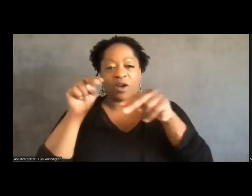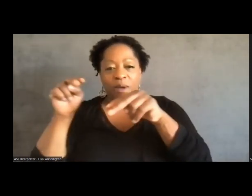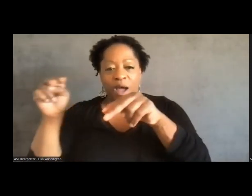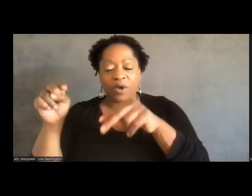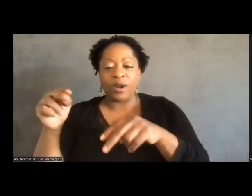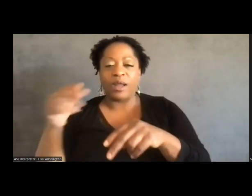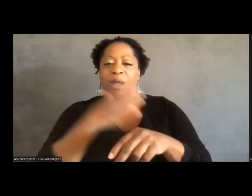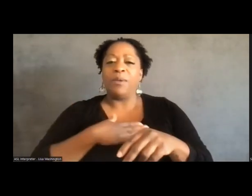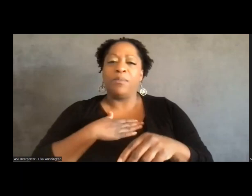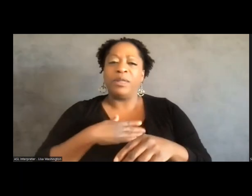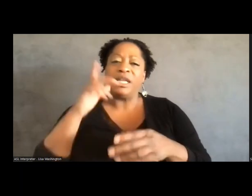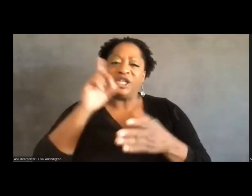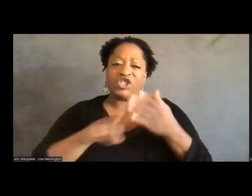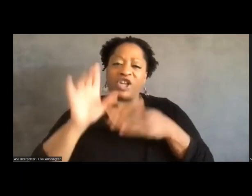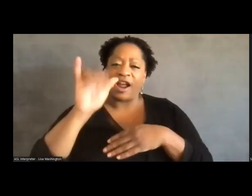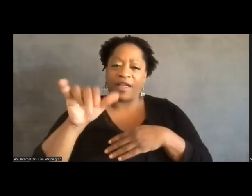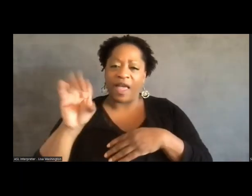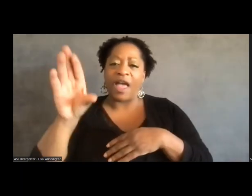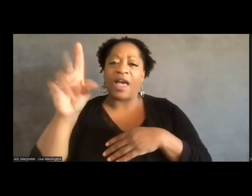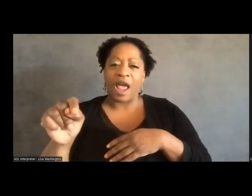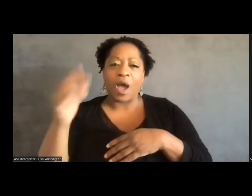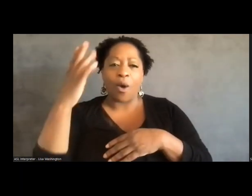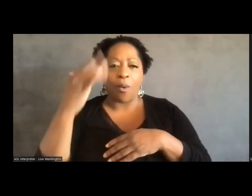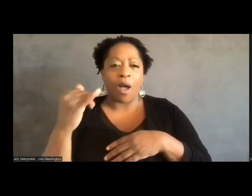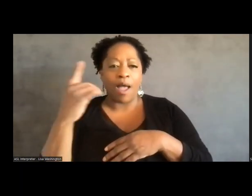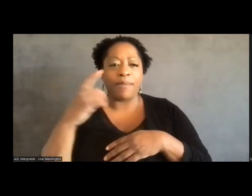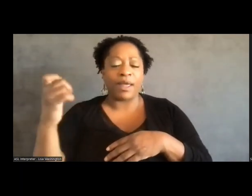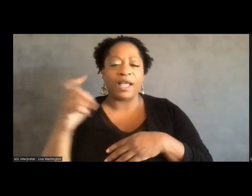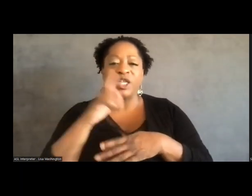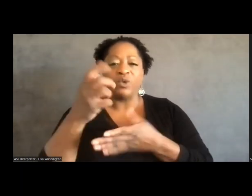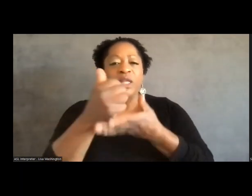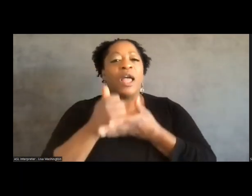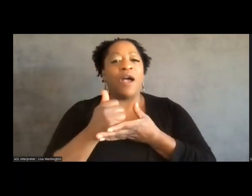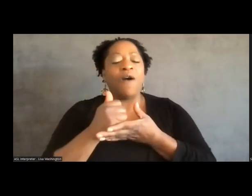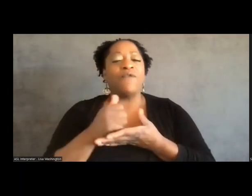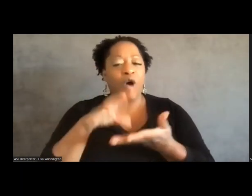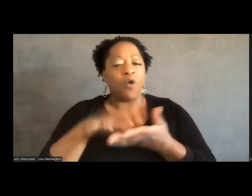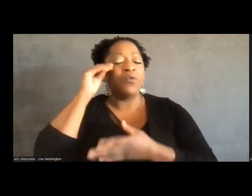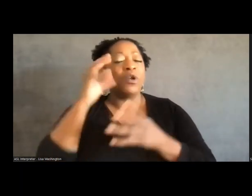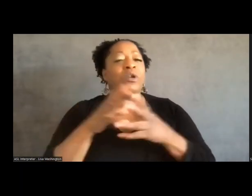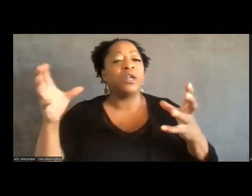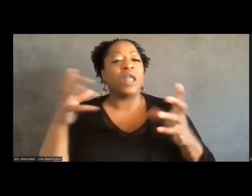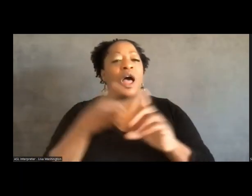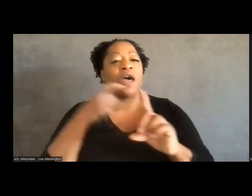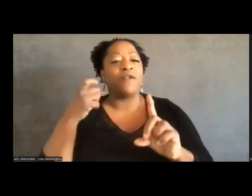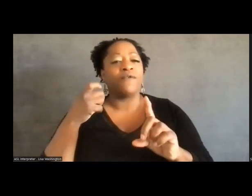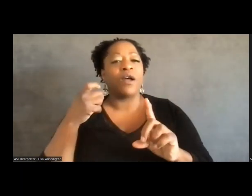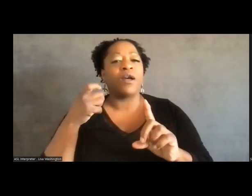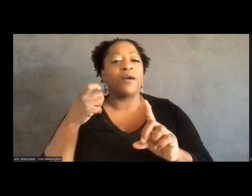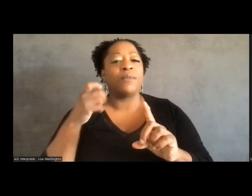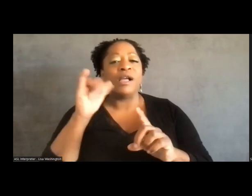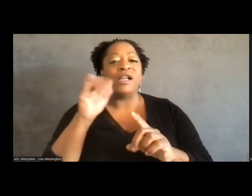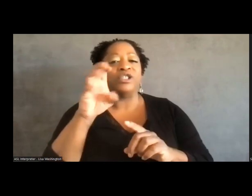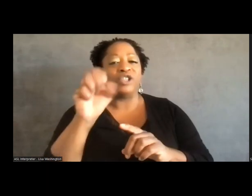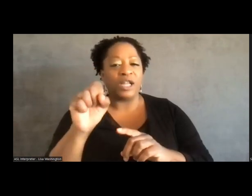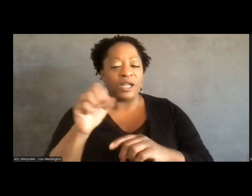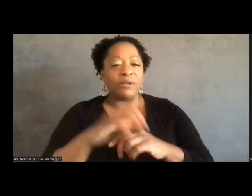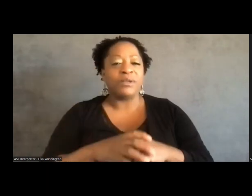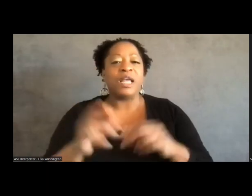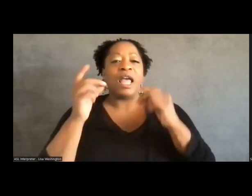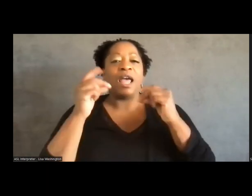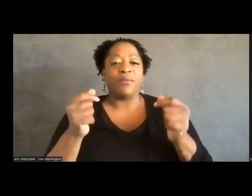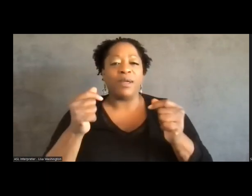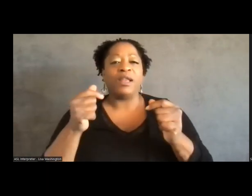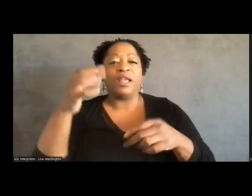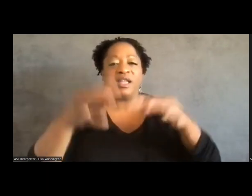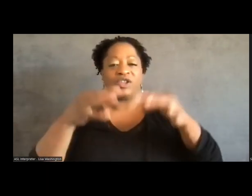check it out because it is really helpful and we've learned a lot from James and Emmett and Media Justice over the years.